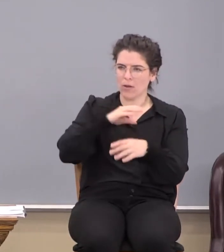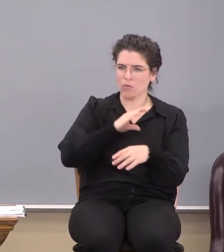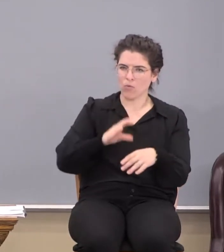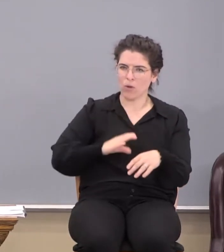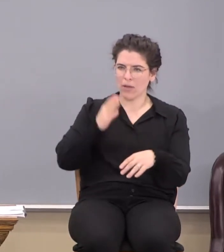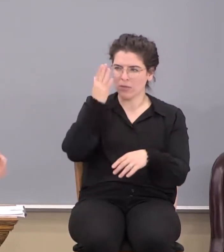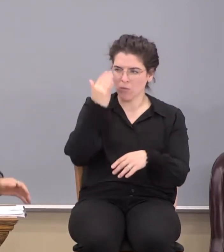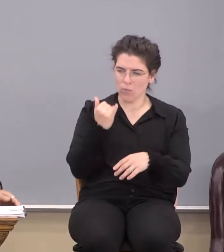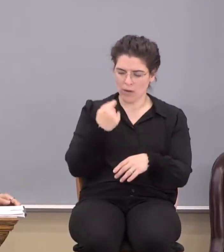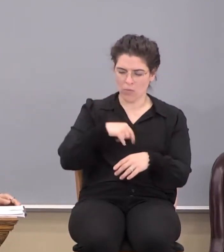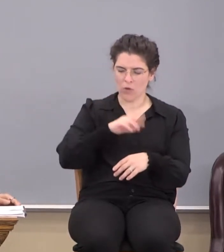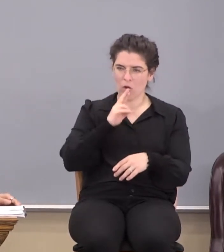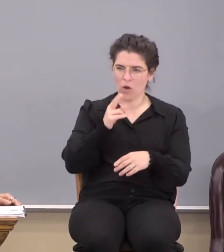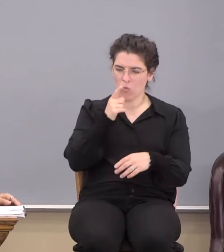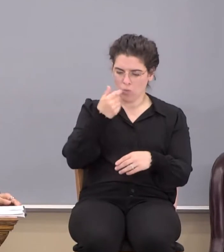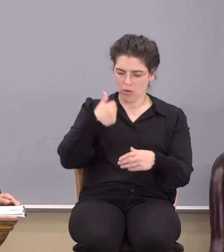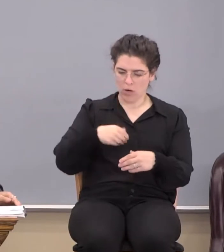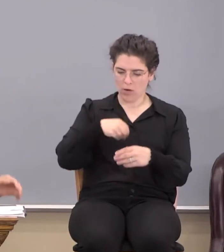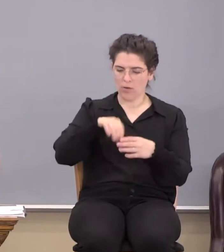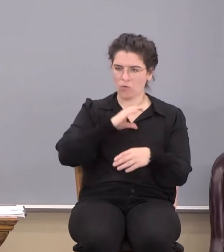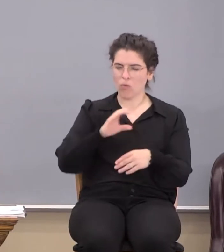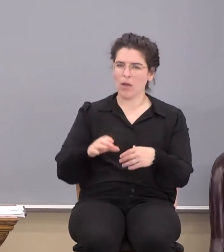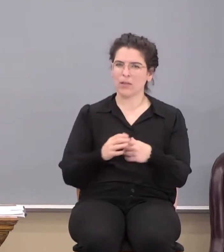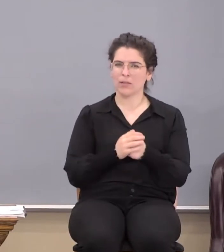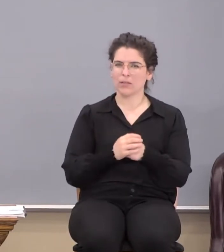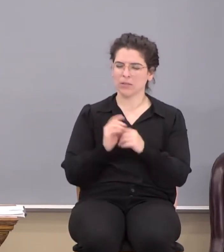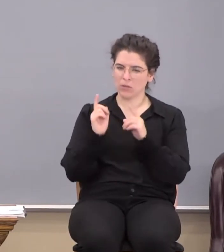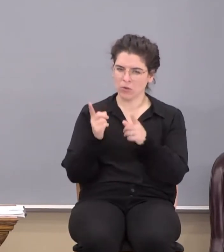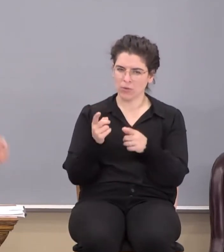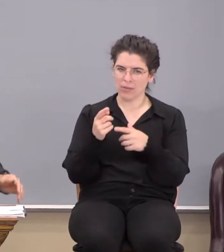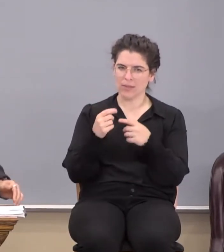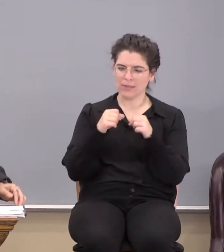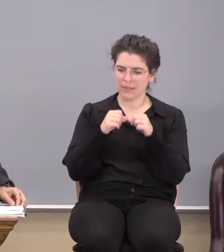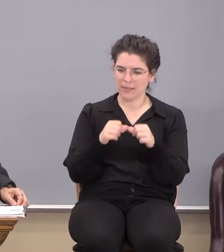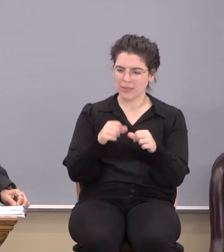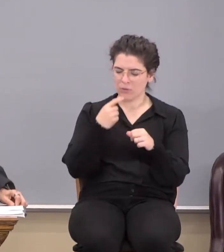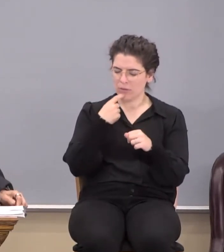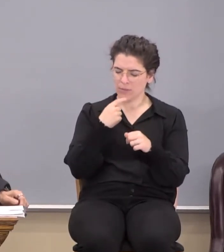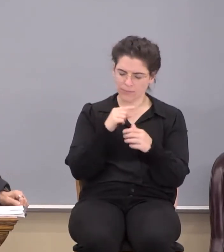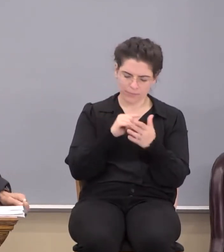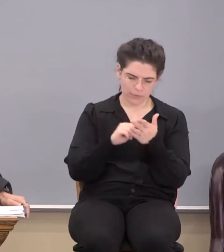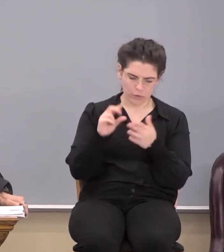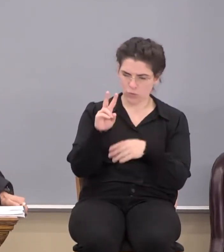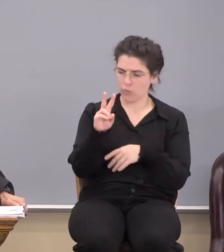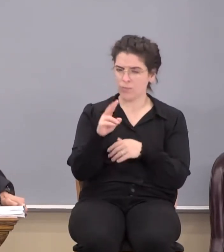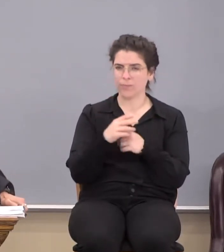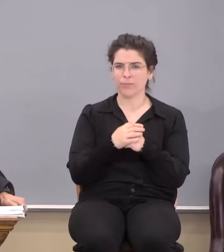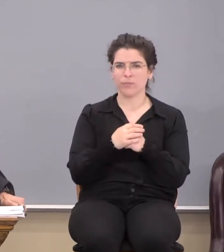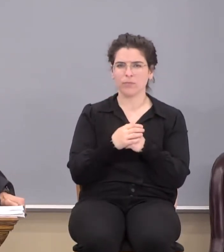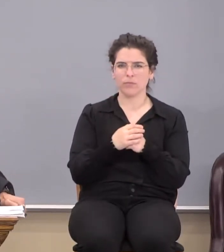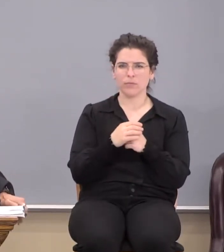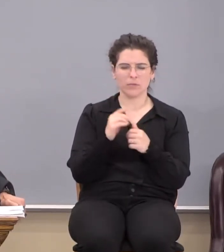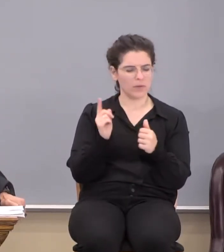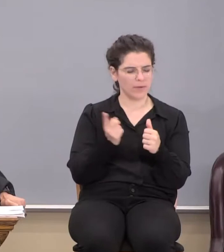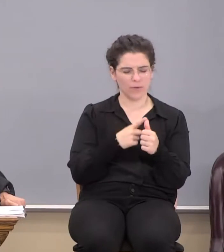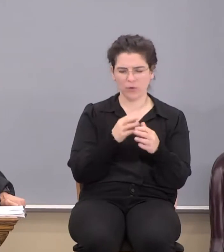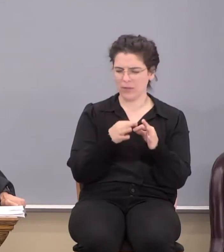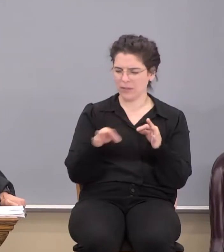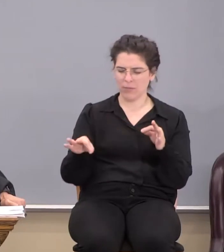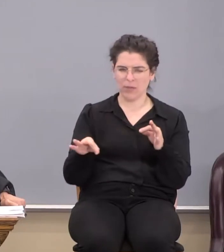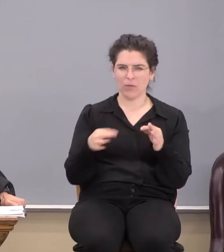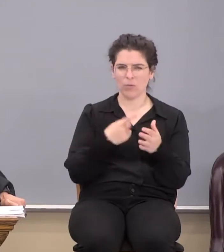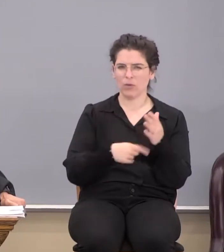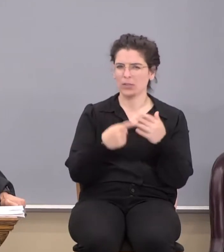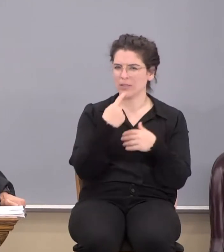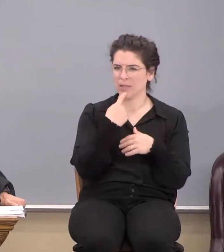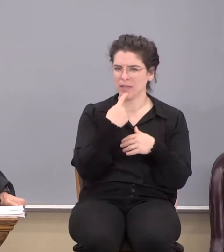why we are who we are in Christ. He goes on to say, look at verse 2. Look at that first statement. What's it